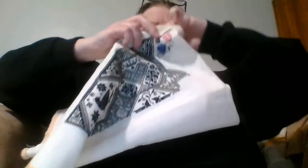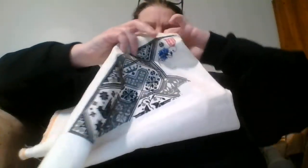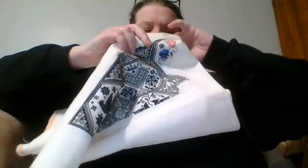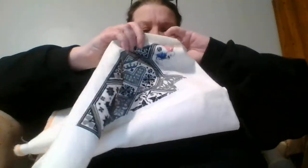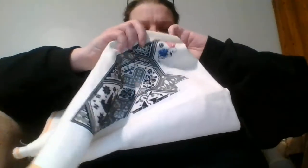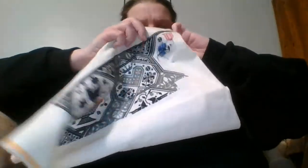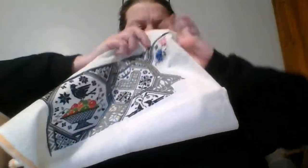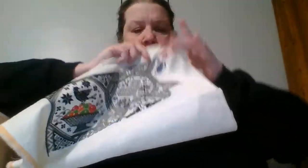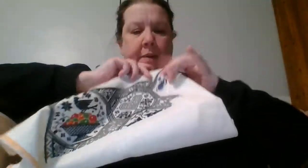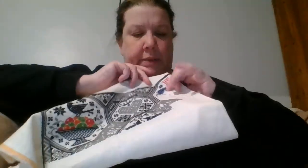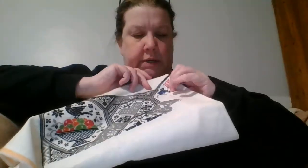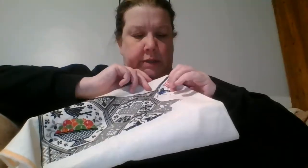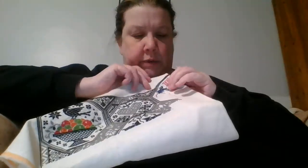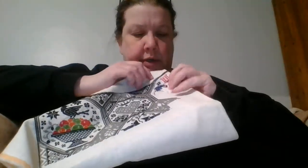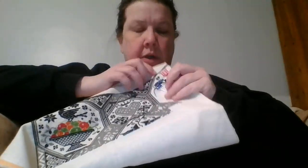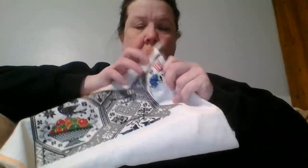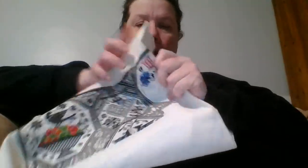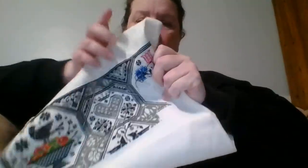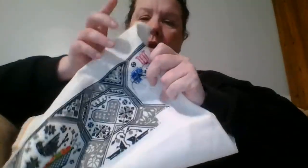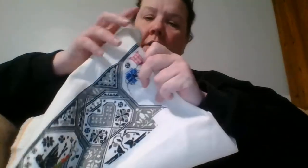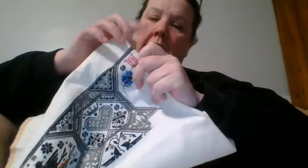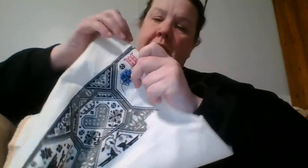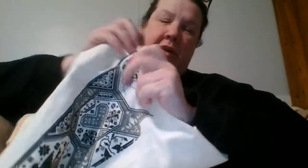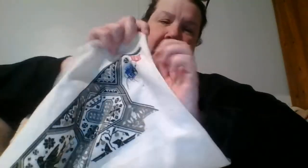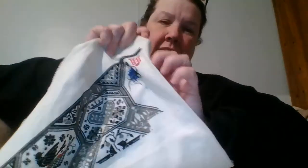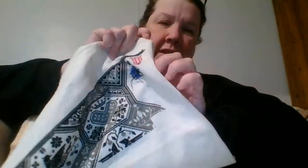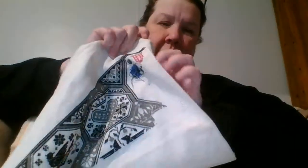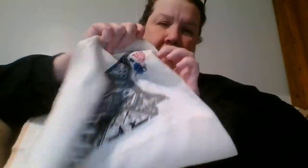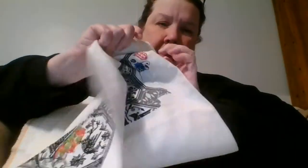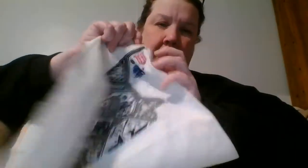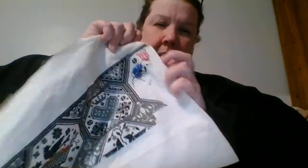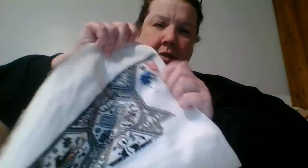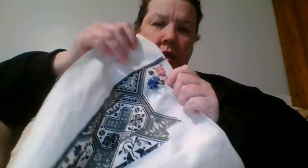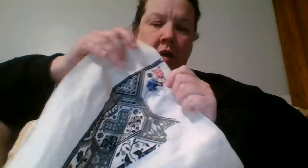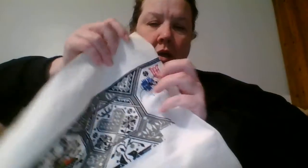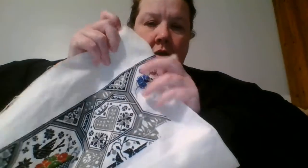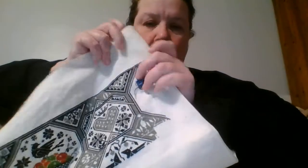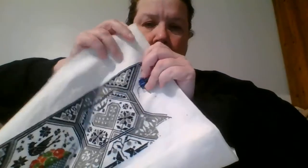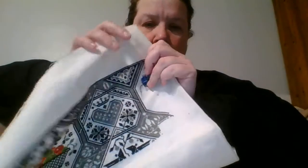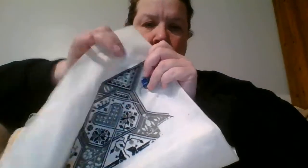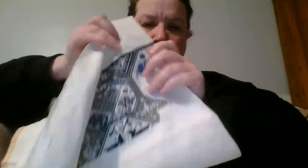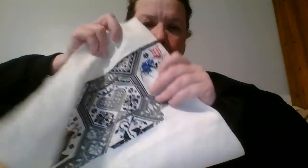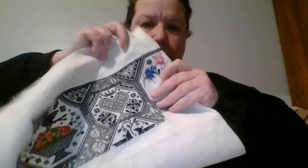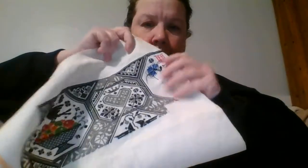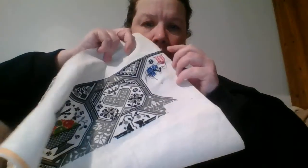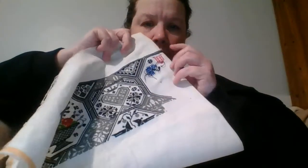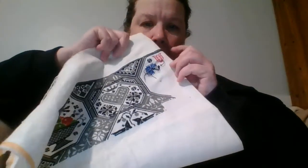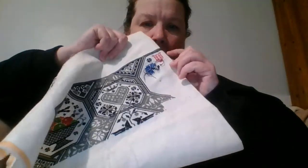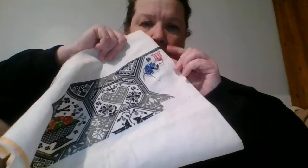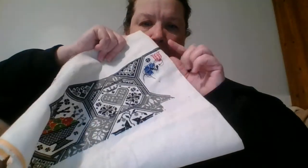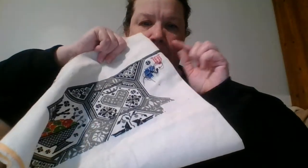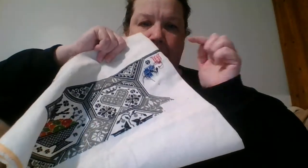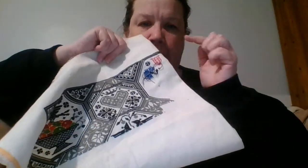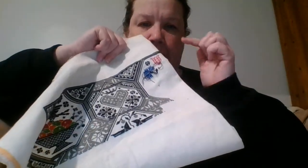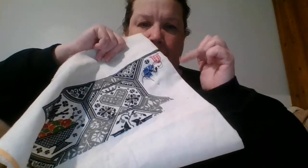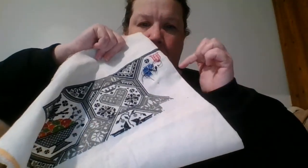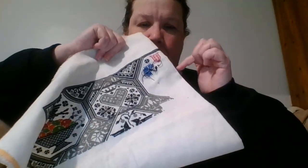um oh I got my pin in there where okay that's okay because I didn't really go past so March is almost to the edge